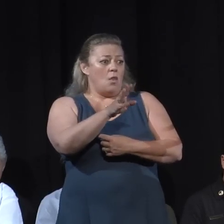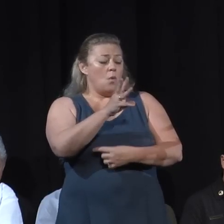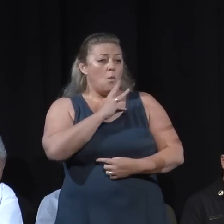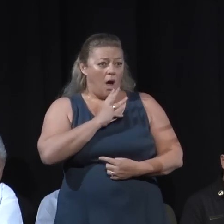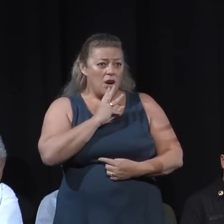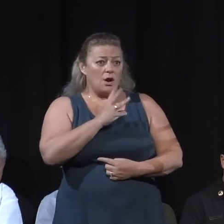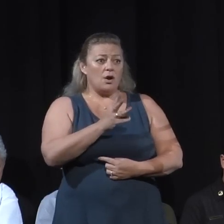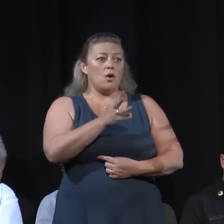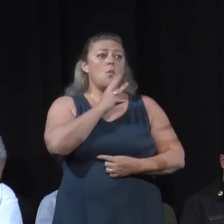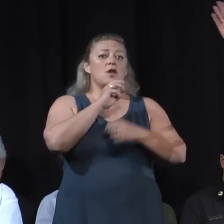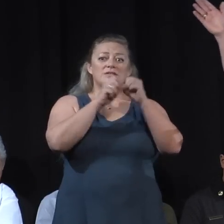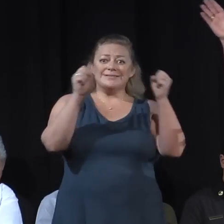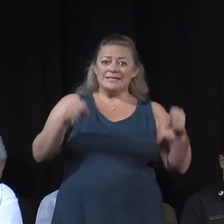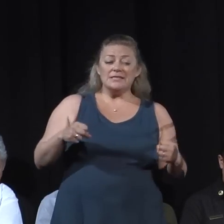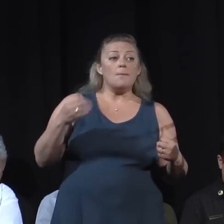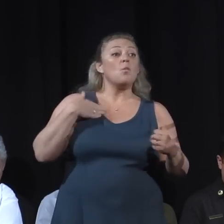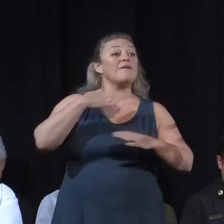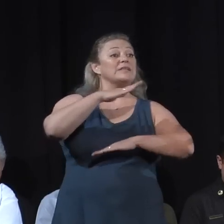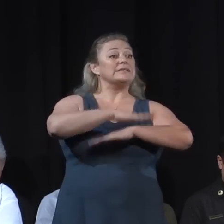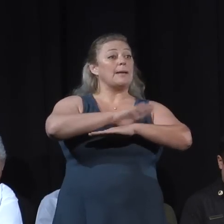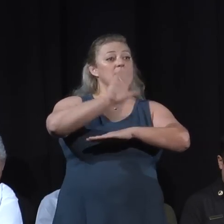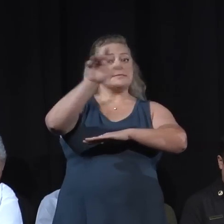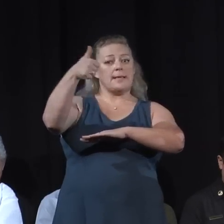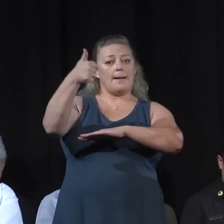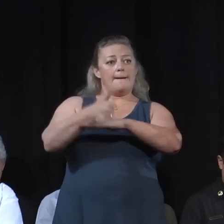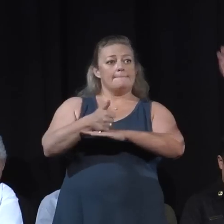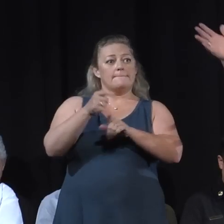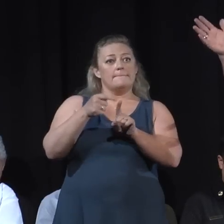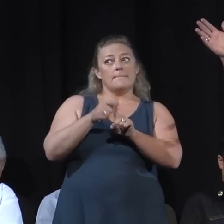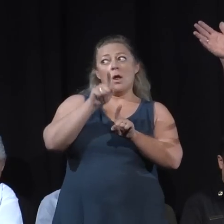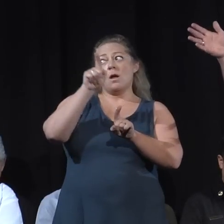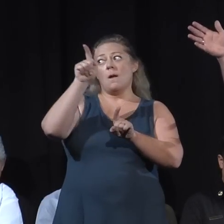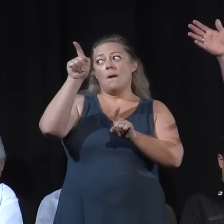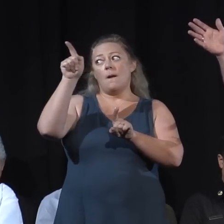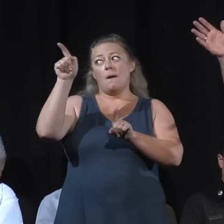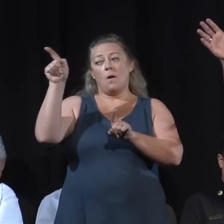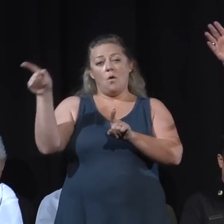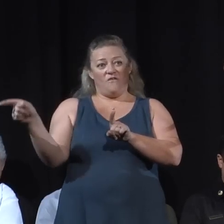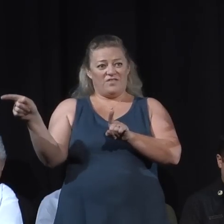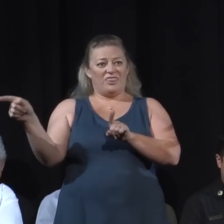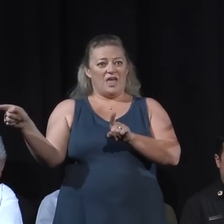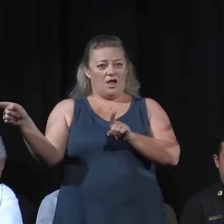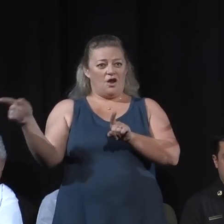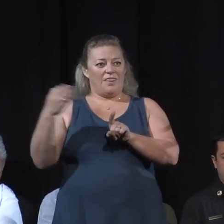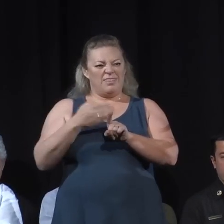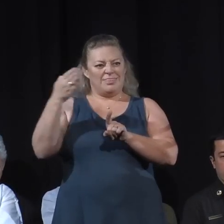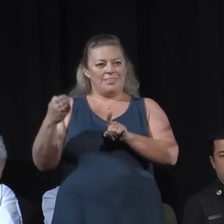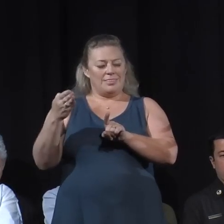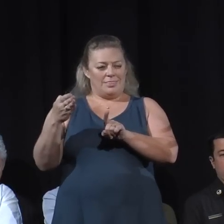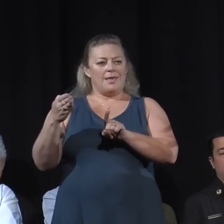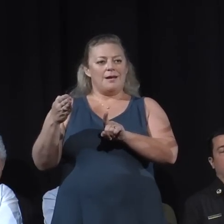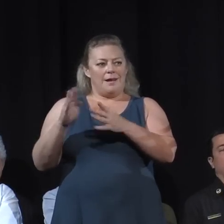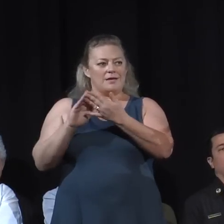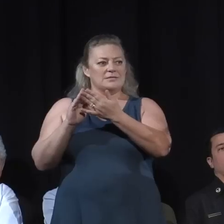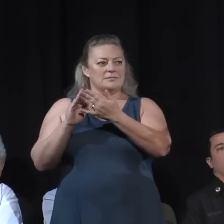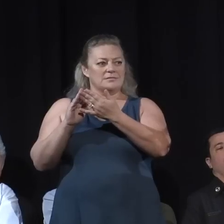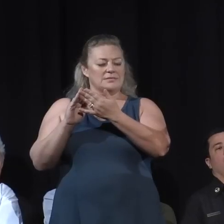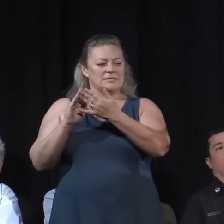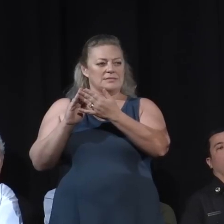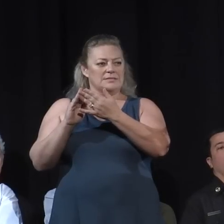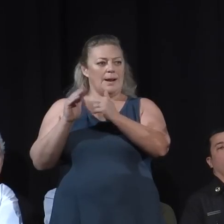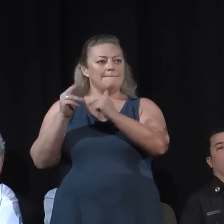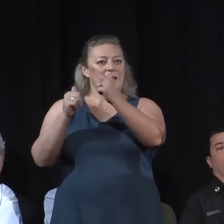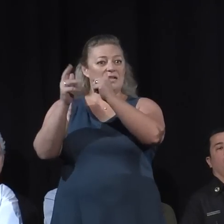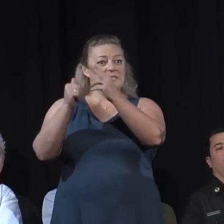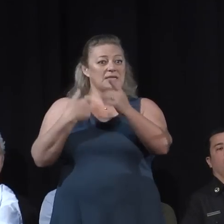those things, we have a table set up in the auditorium area for you guys to come and ask